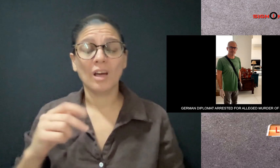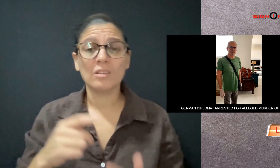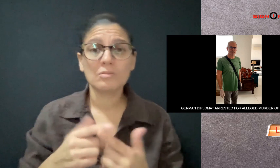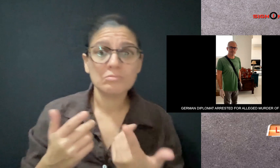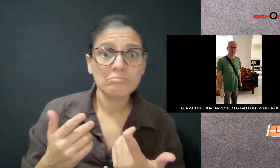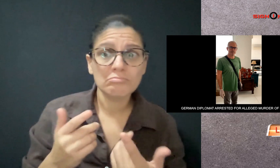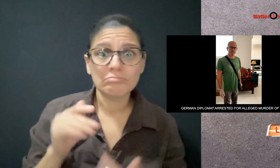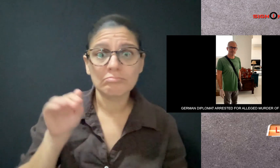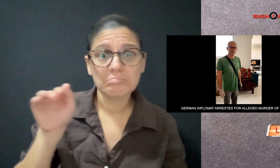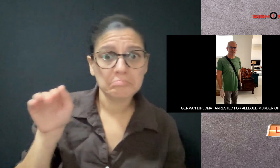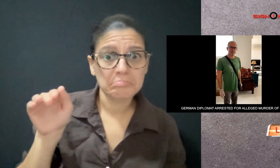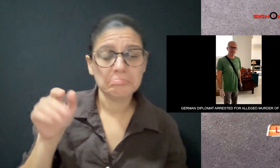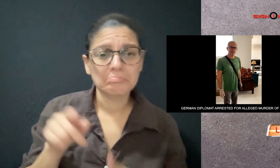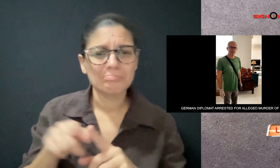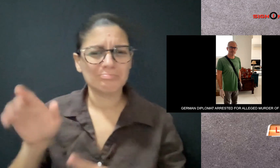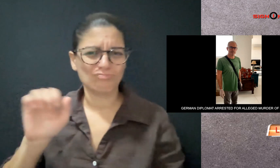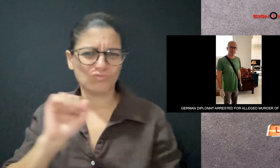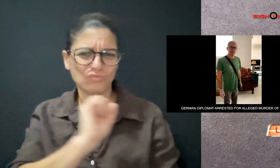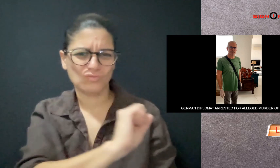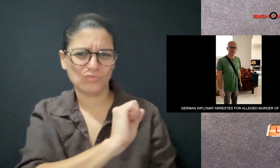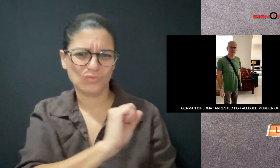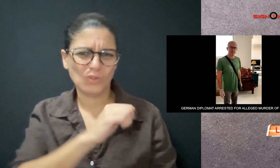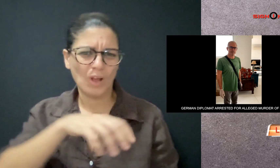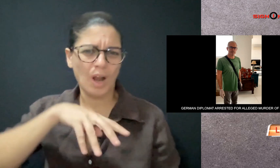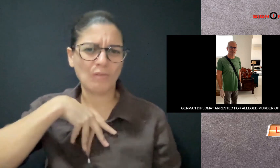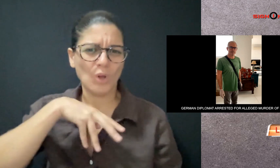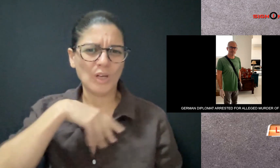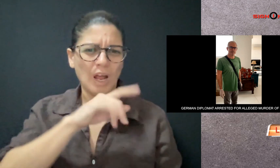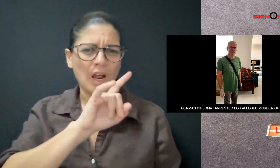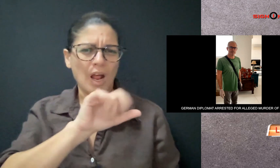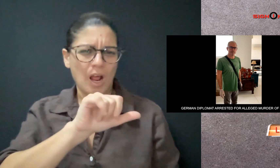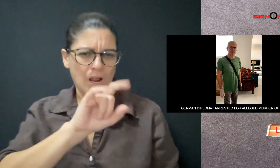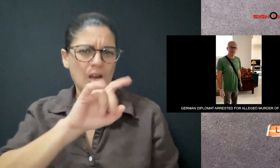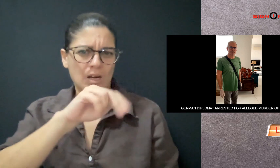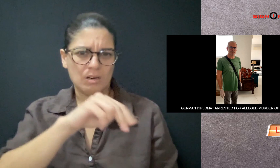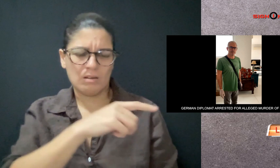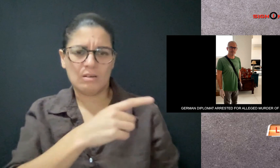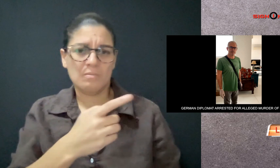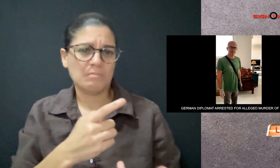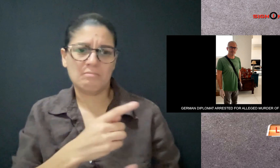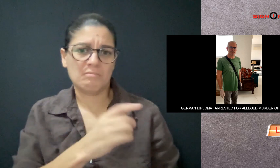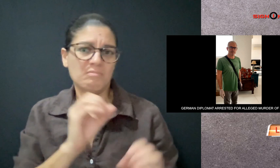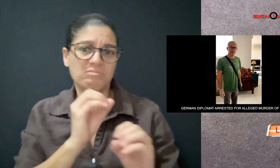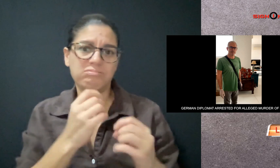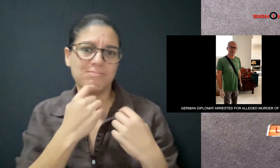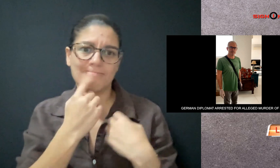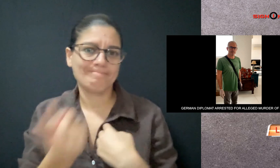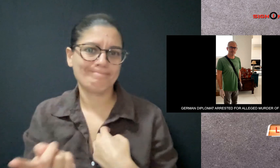CNN reached out to Hans' lawyer, but they were unavailable for comment.